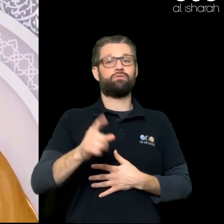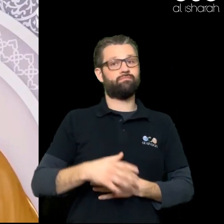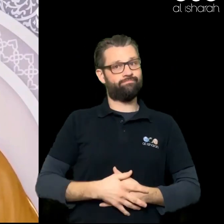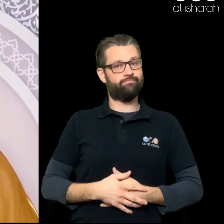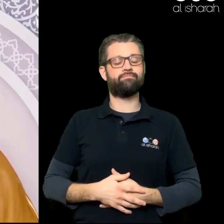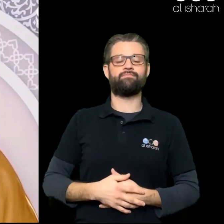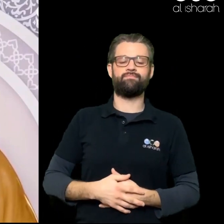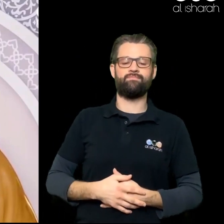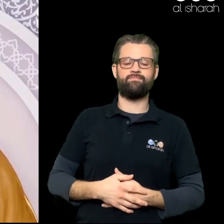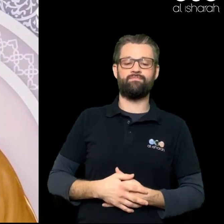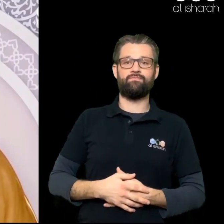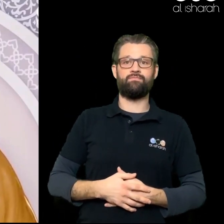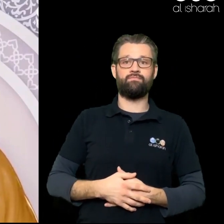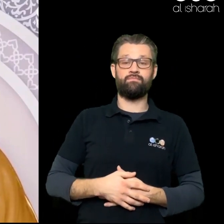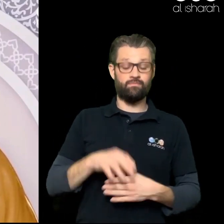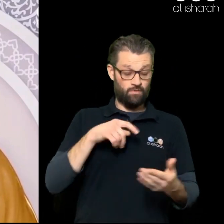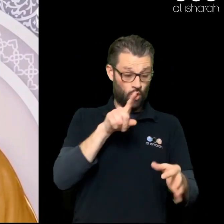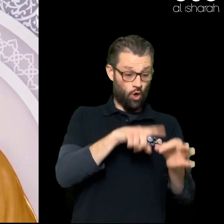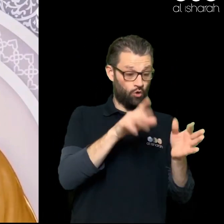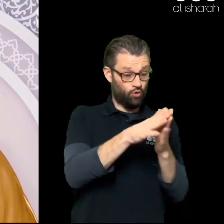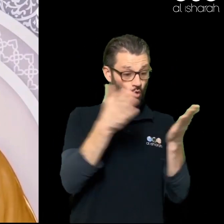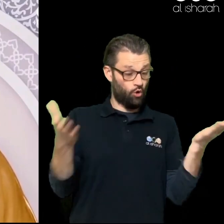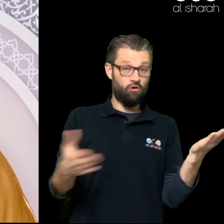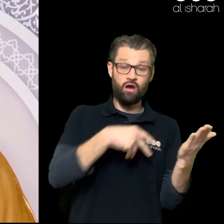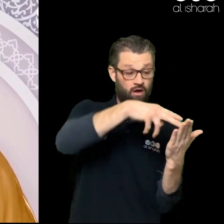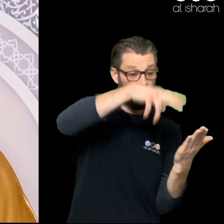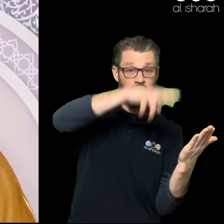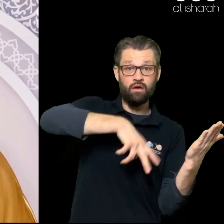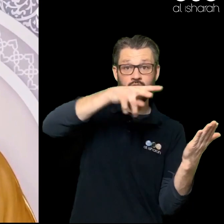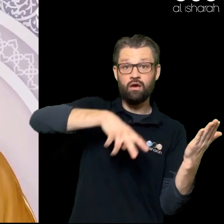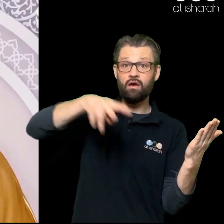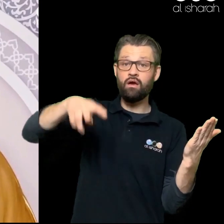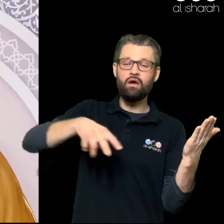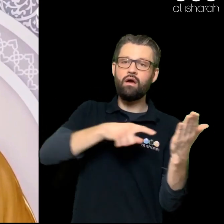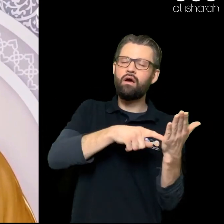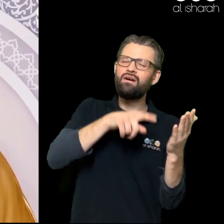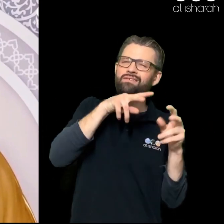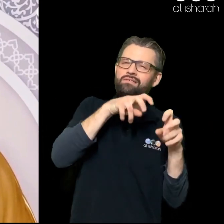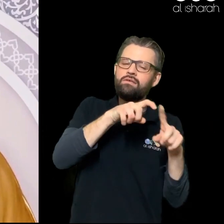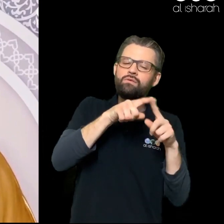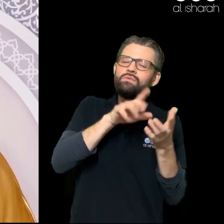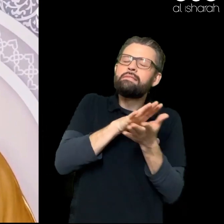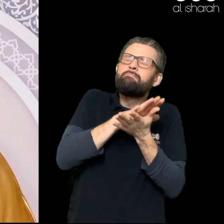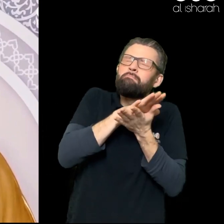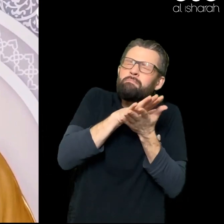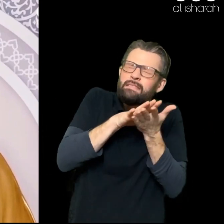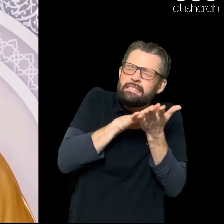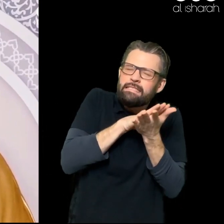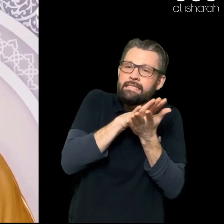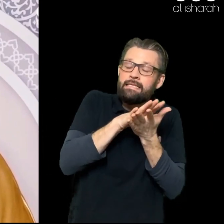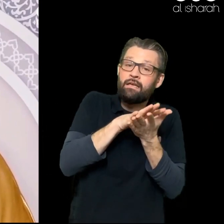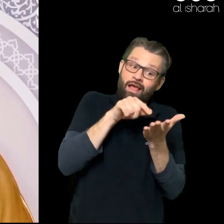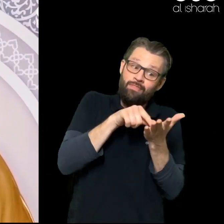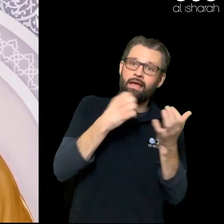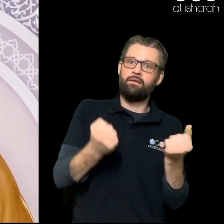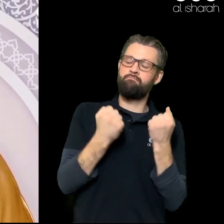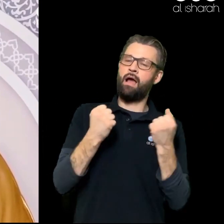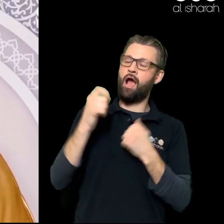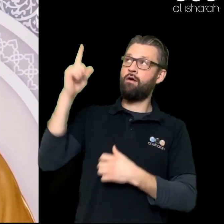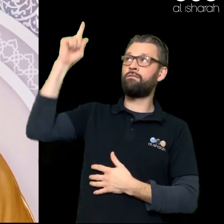reading the Quran Melodiously without practicing What's the point of understanding The meanings of the Quran And you haven't practiced